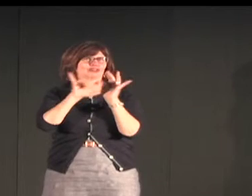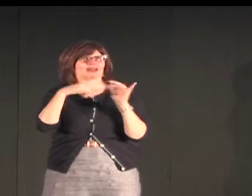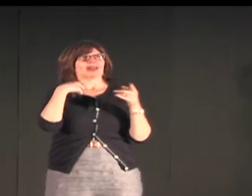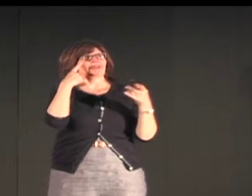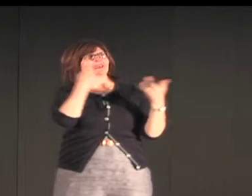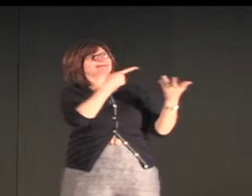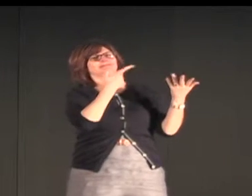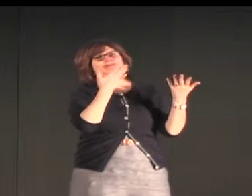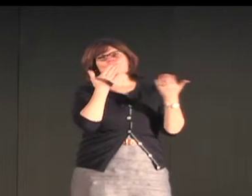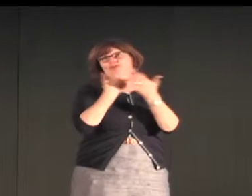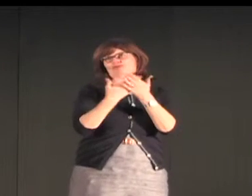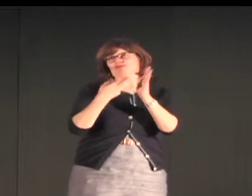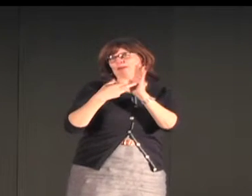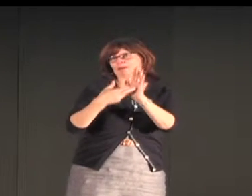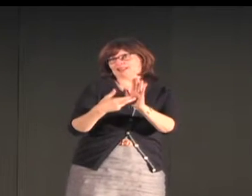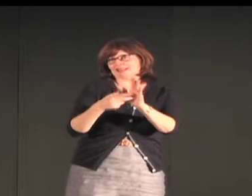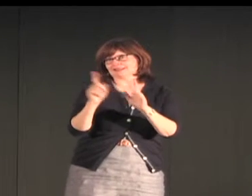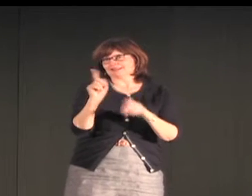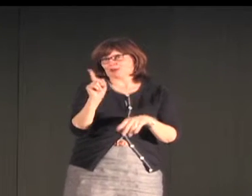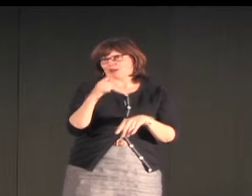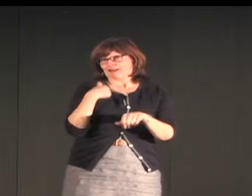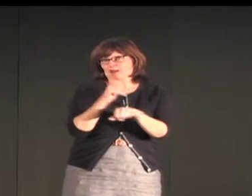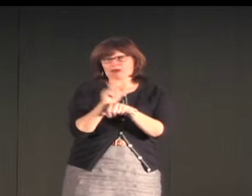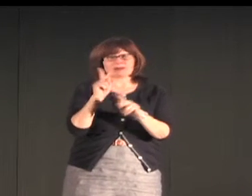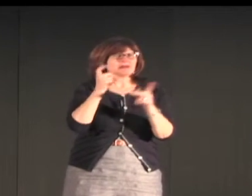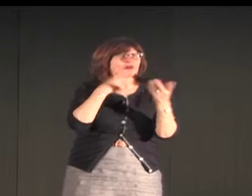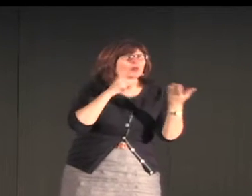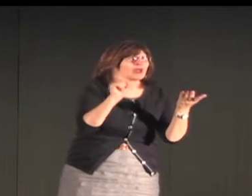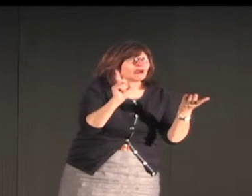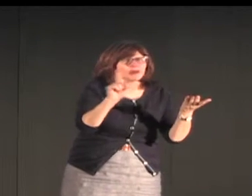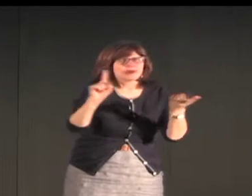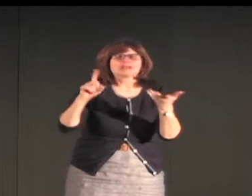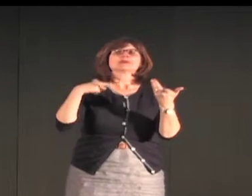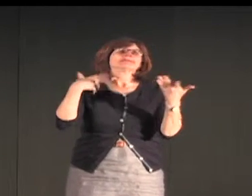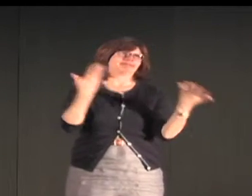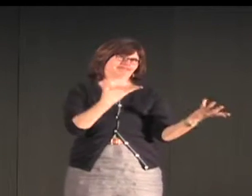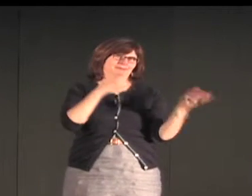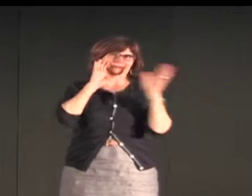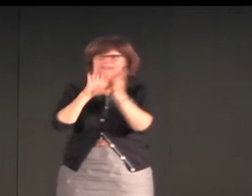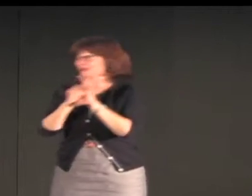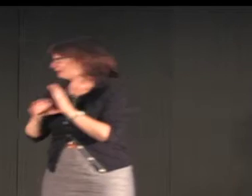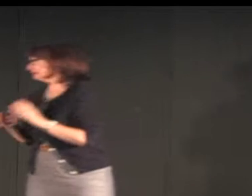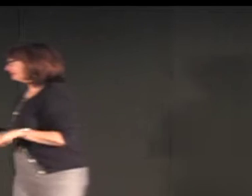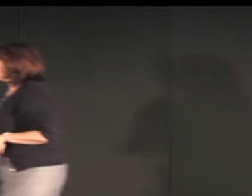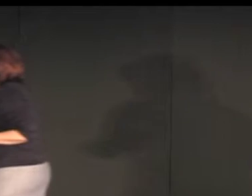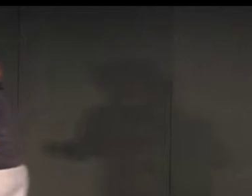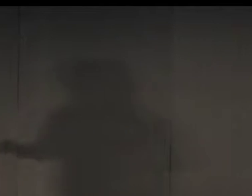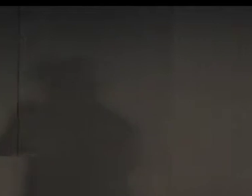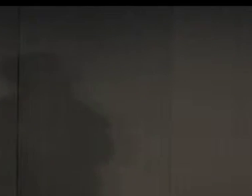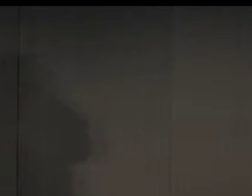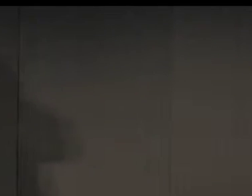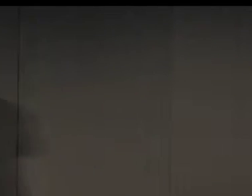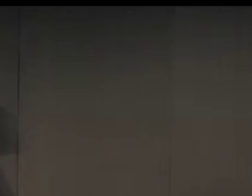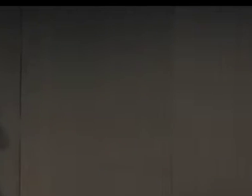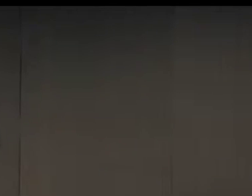So my talk tonight, I hope, is a good representation of the work that I've done. I have some photos